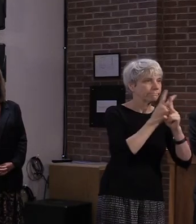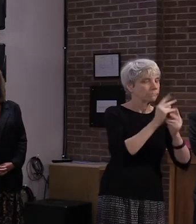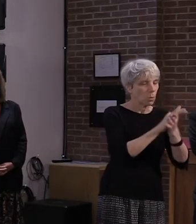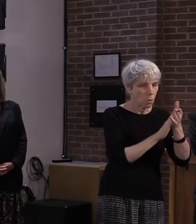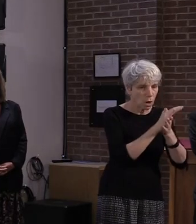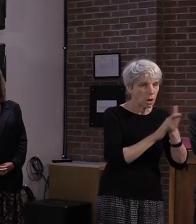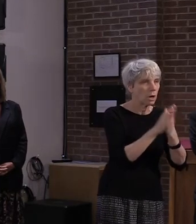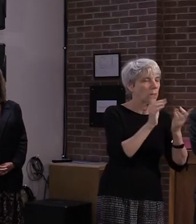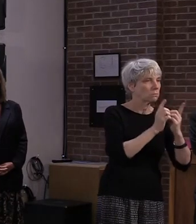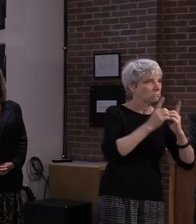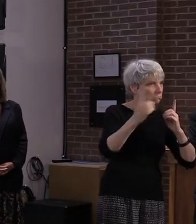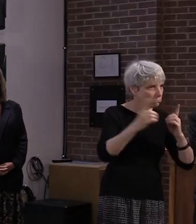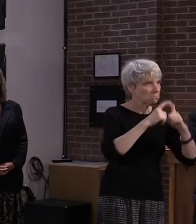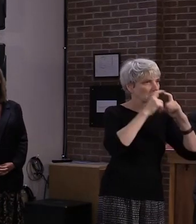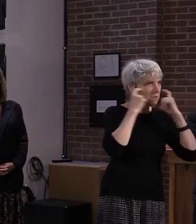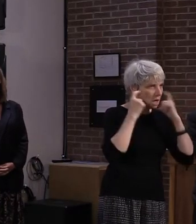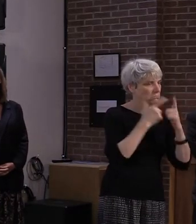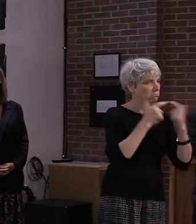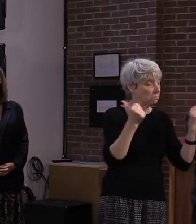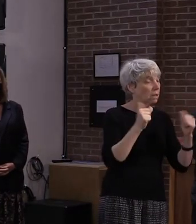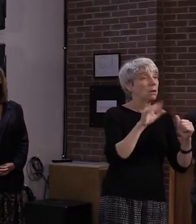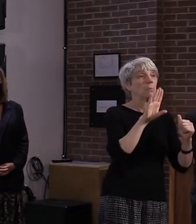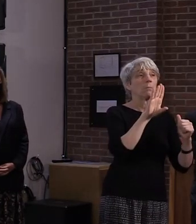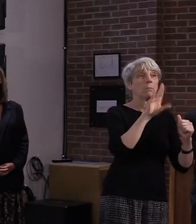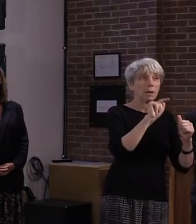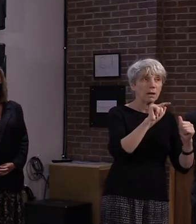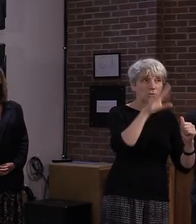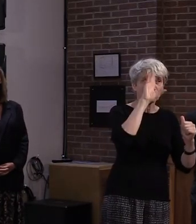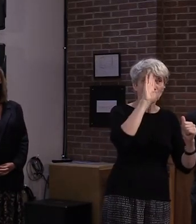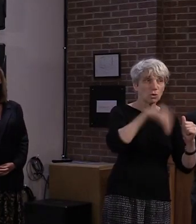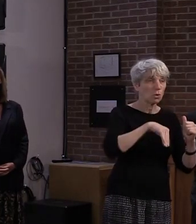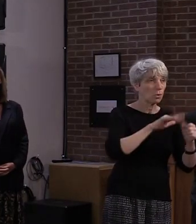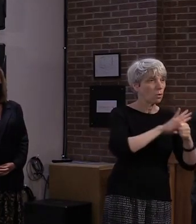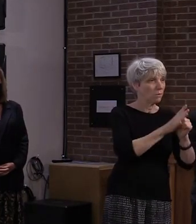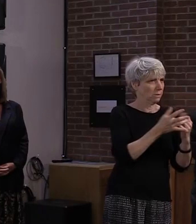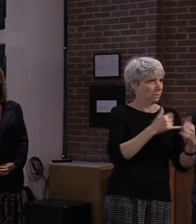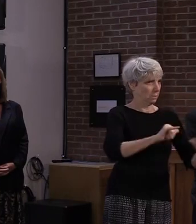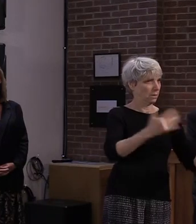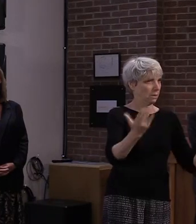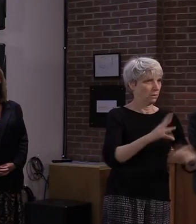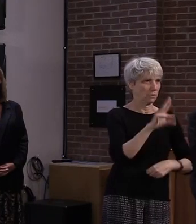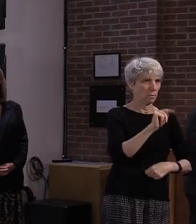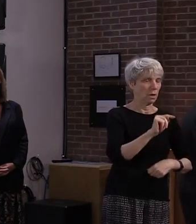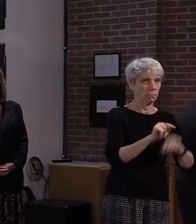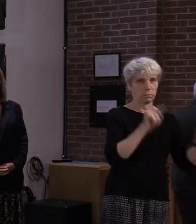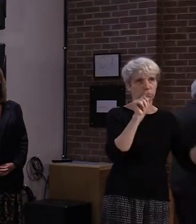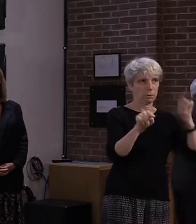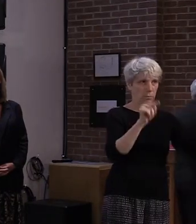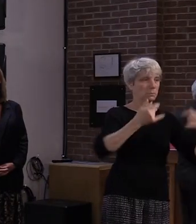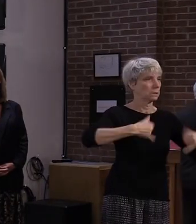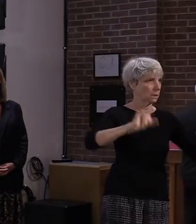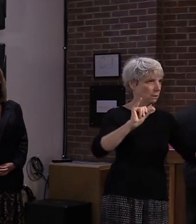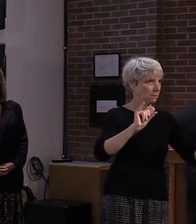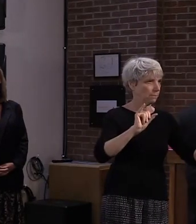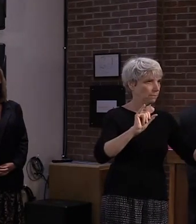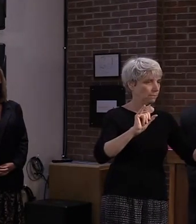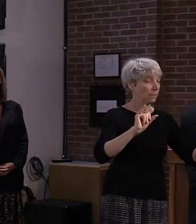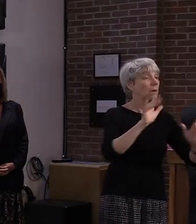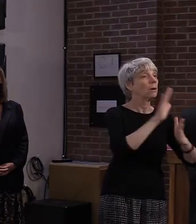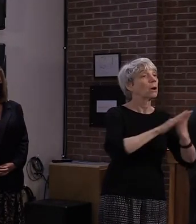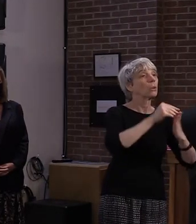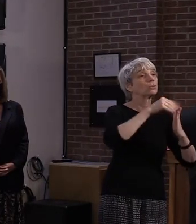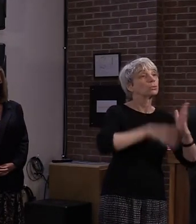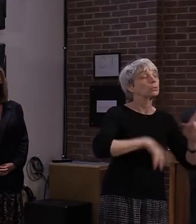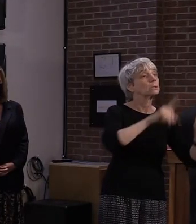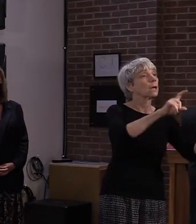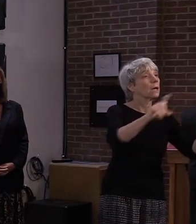is still very present and widespread throughout the state. College student testing continues and will pick up even